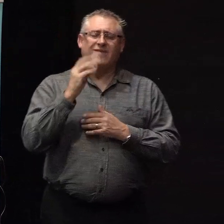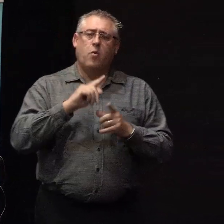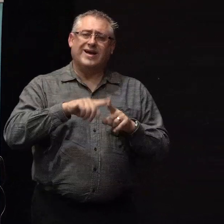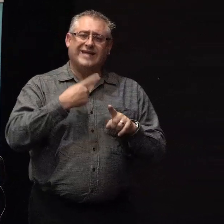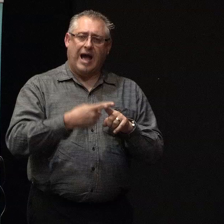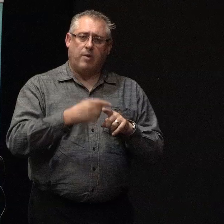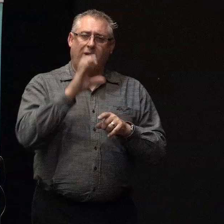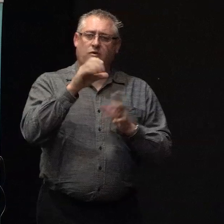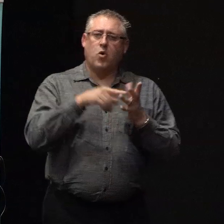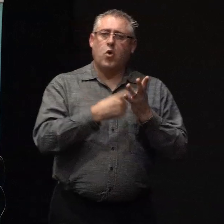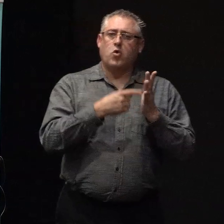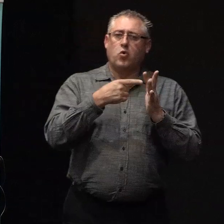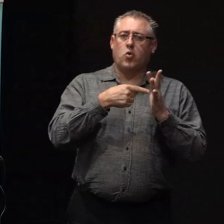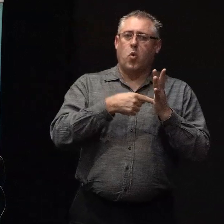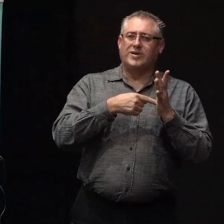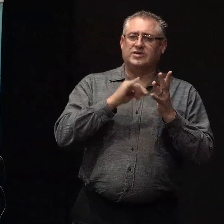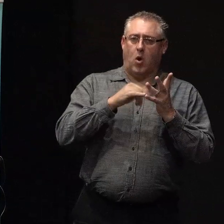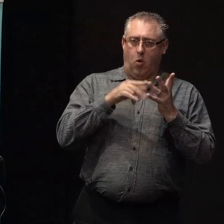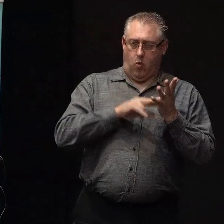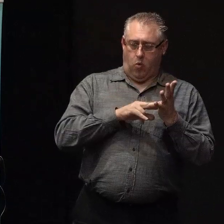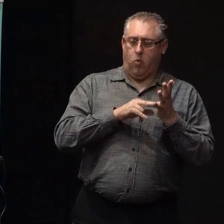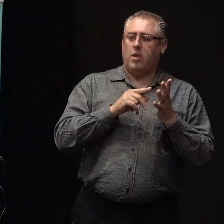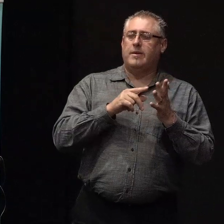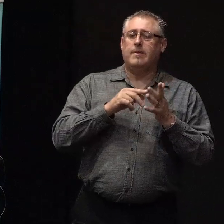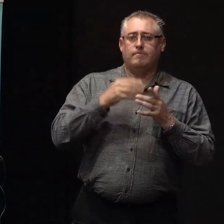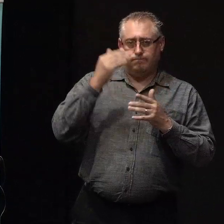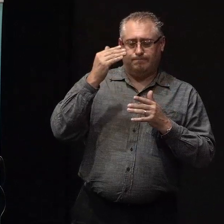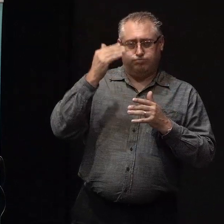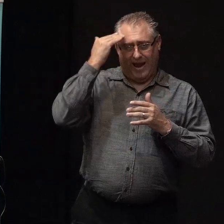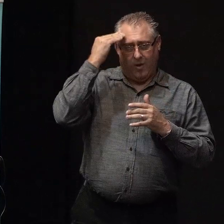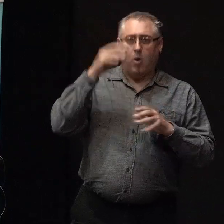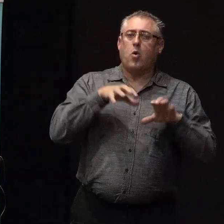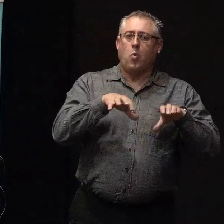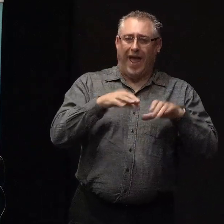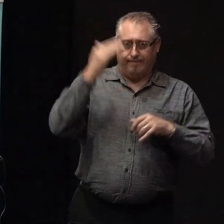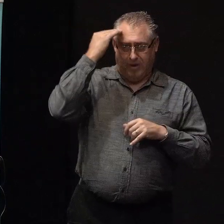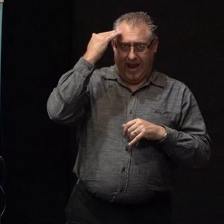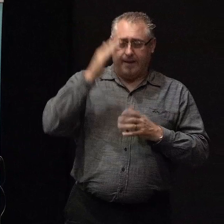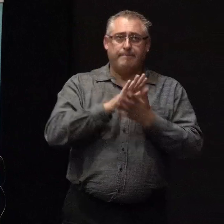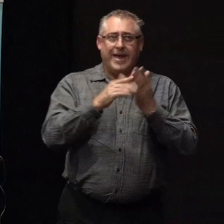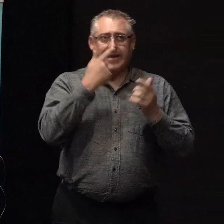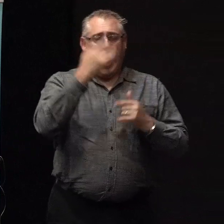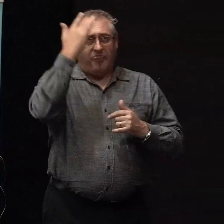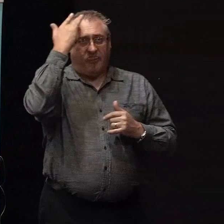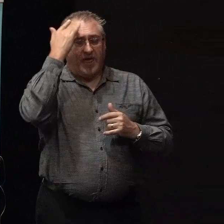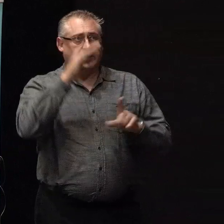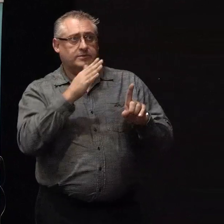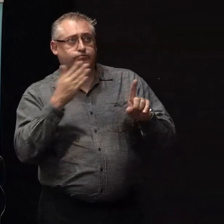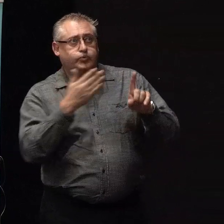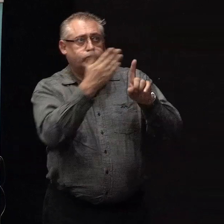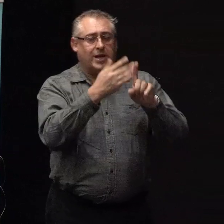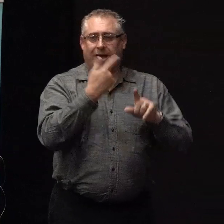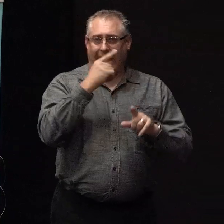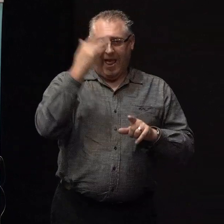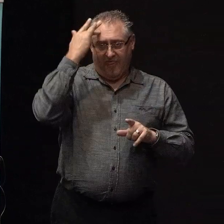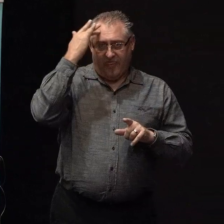of cortisol brain, sort of quake brain, we would call it. So the inability to be able to think creatively or strategically. This is an example